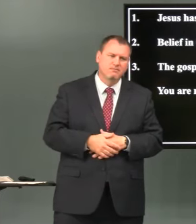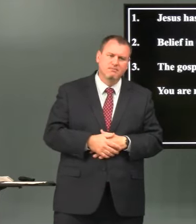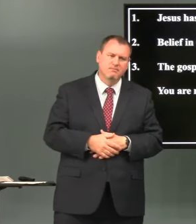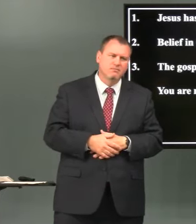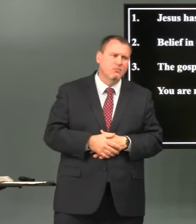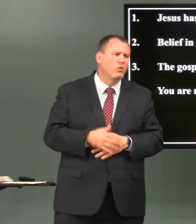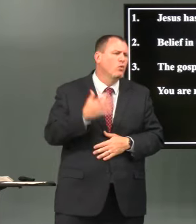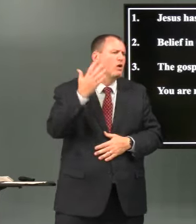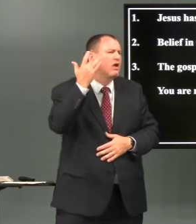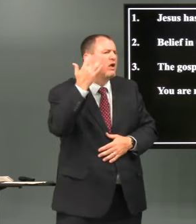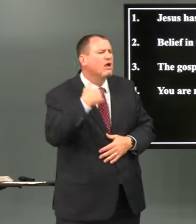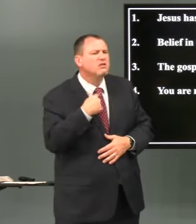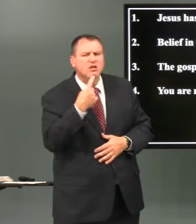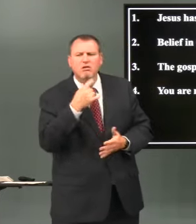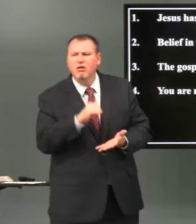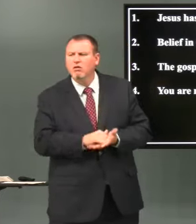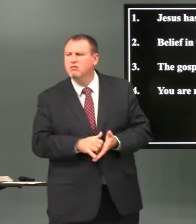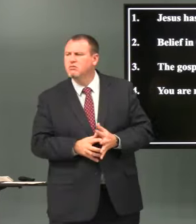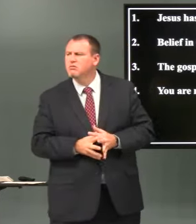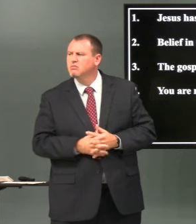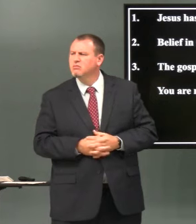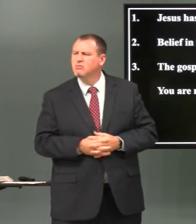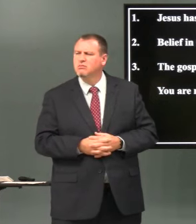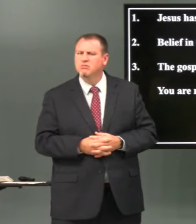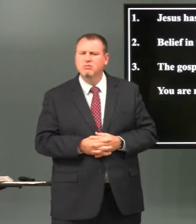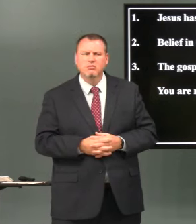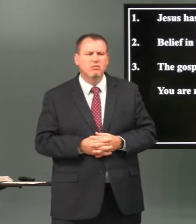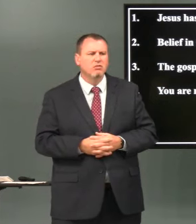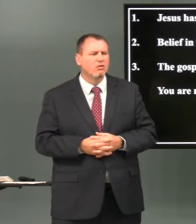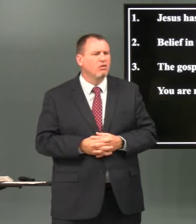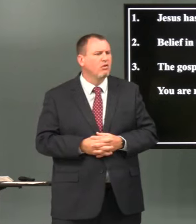that person was not a good person and why would I say or think this